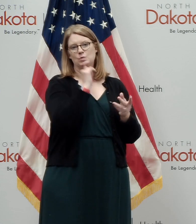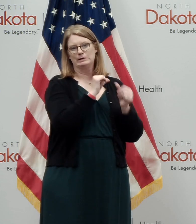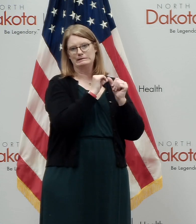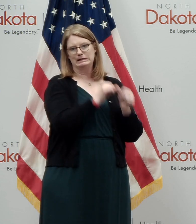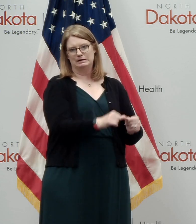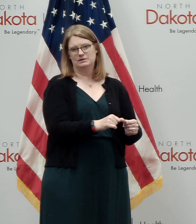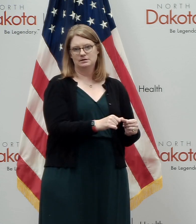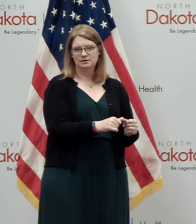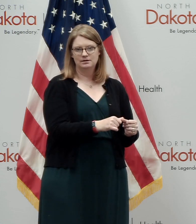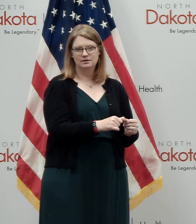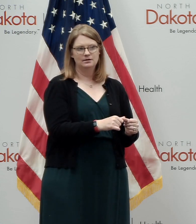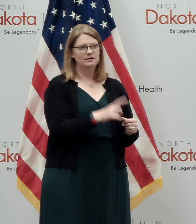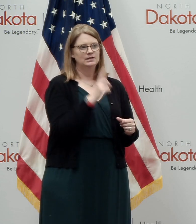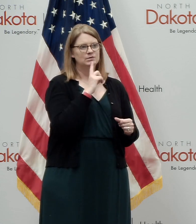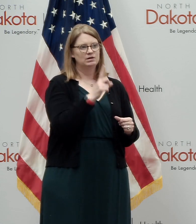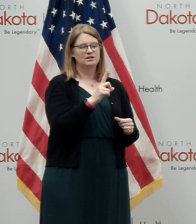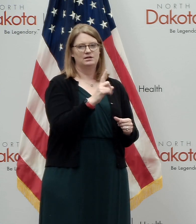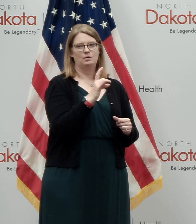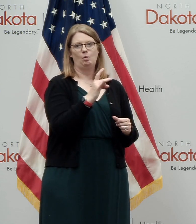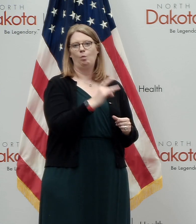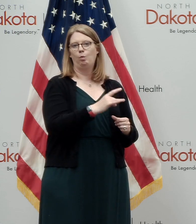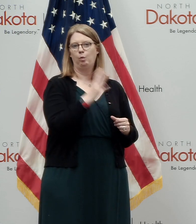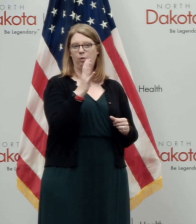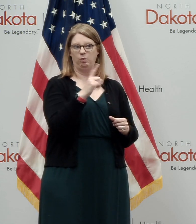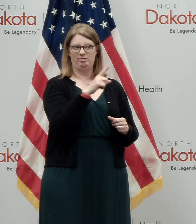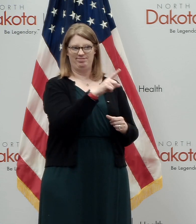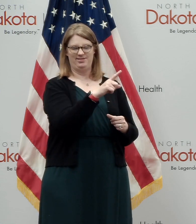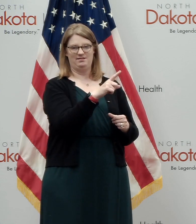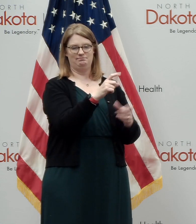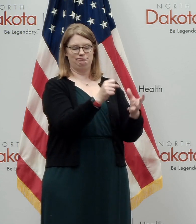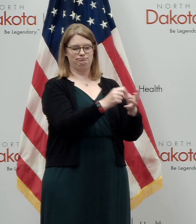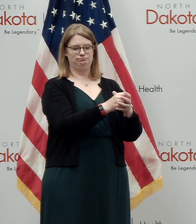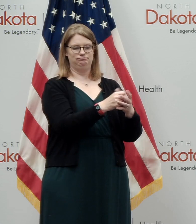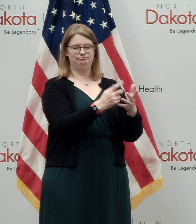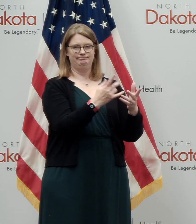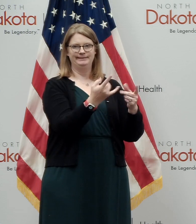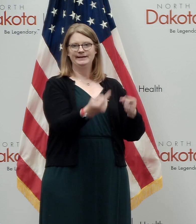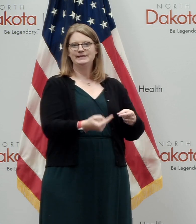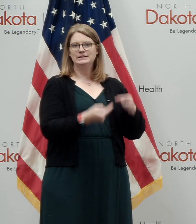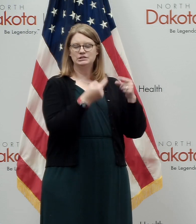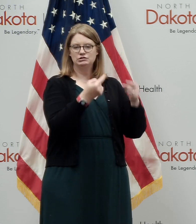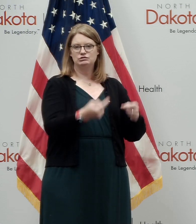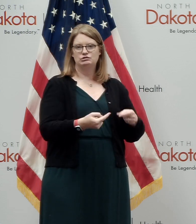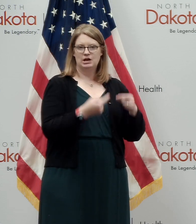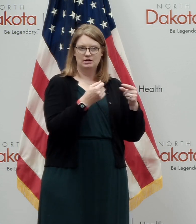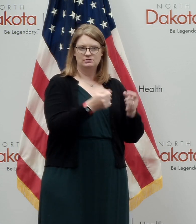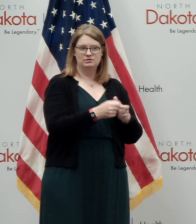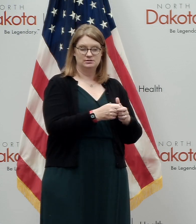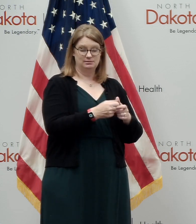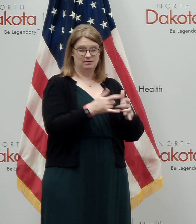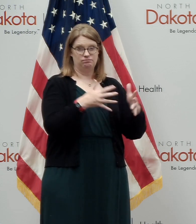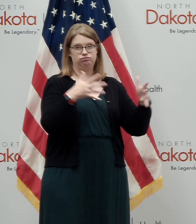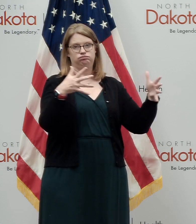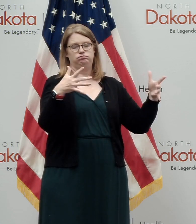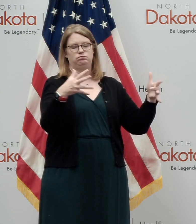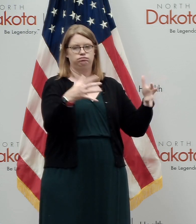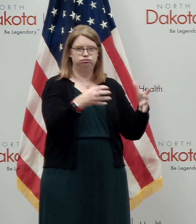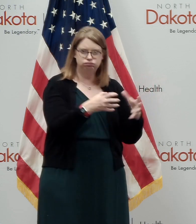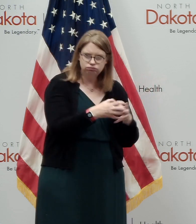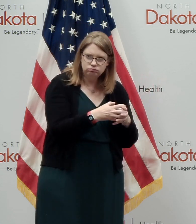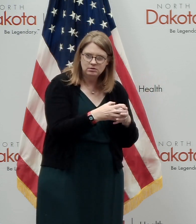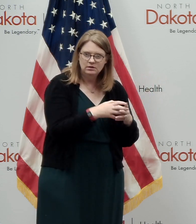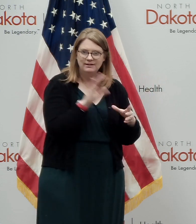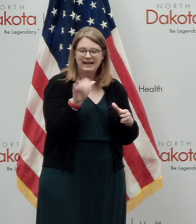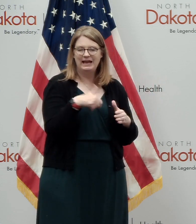gone through one of the biggest booms and one of the biggest, uh, you know, challenges in terms of downturns of any, uh, state in our